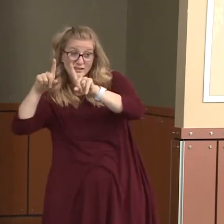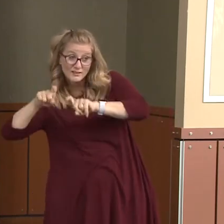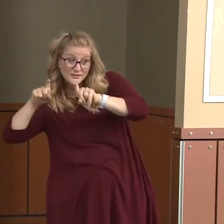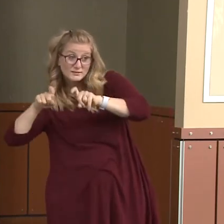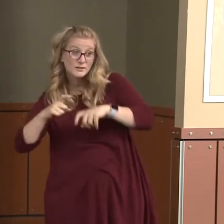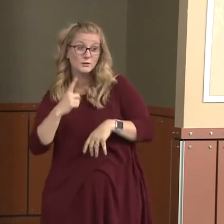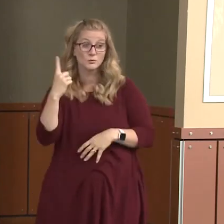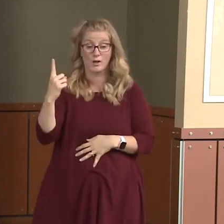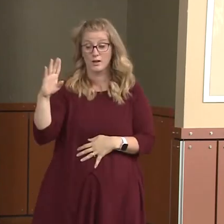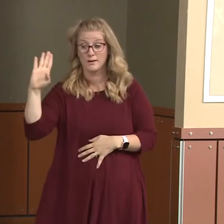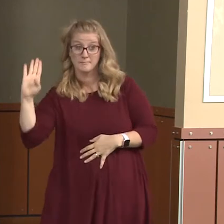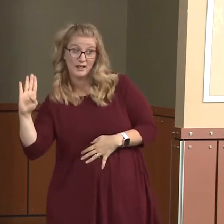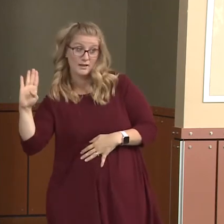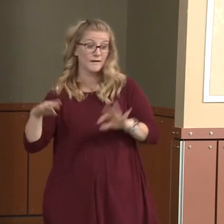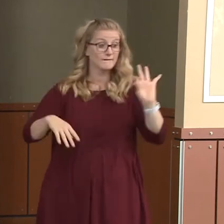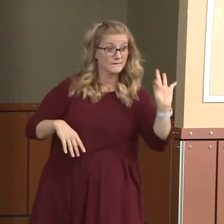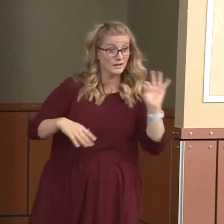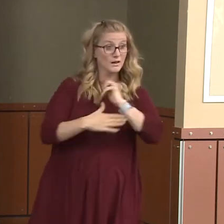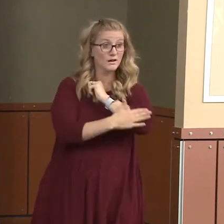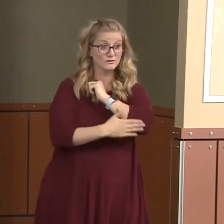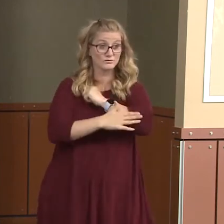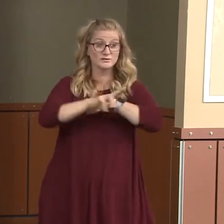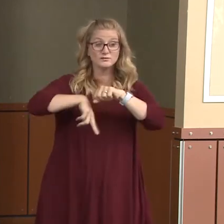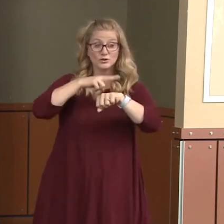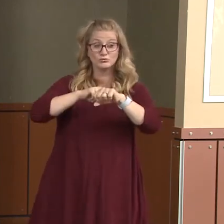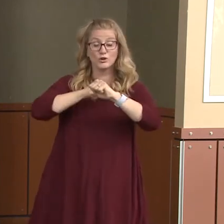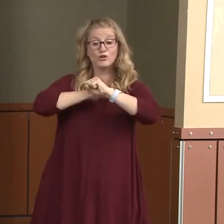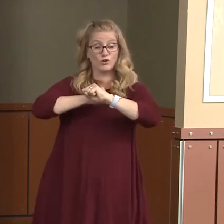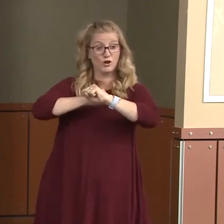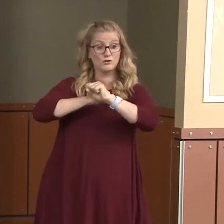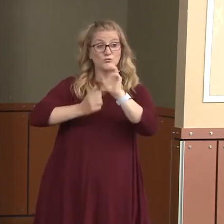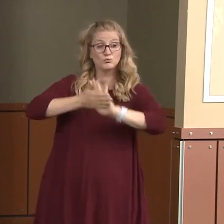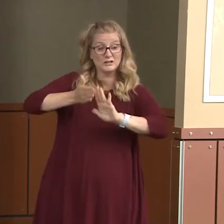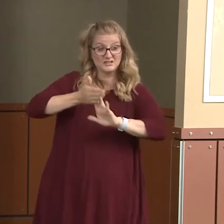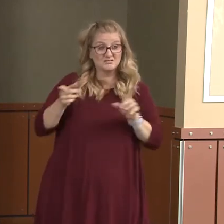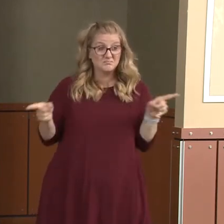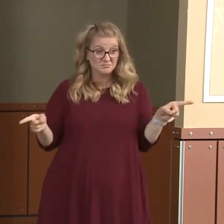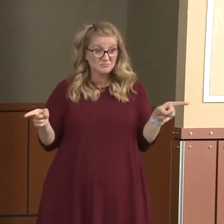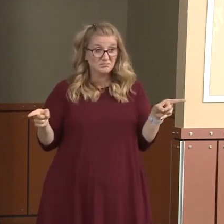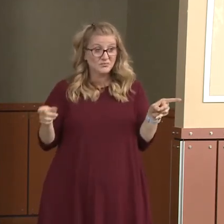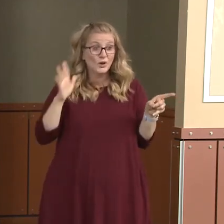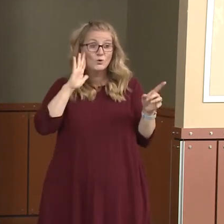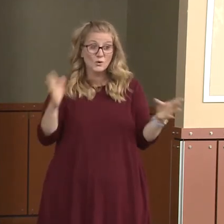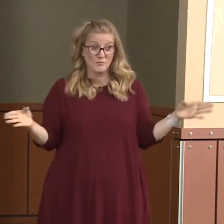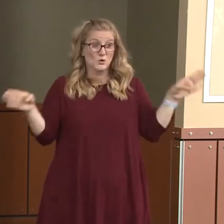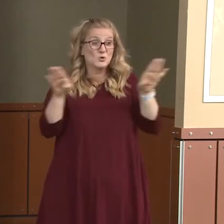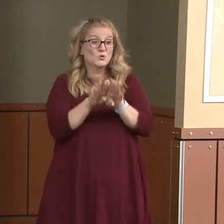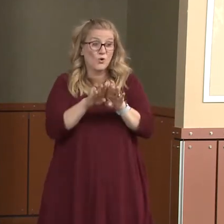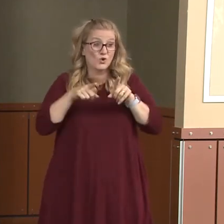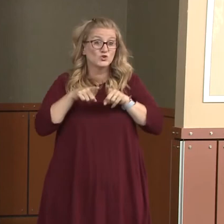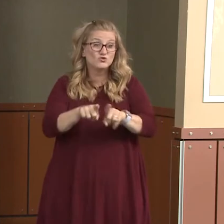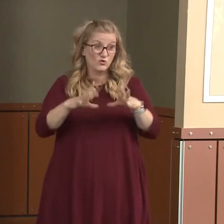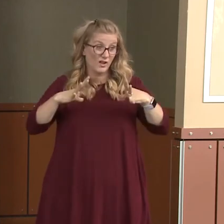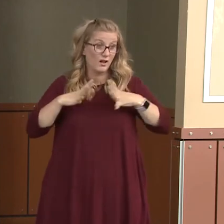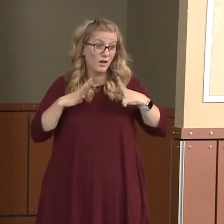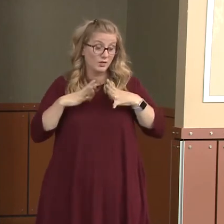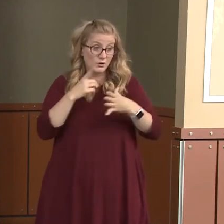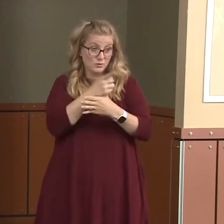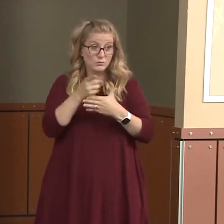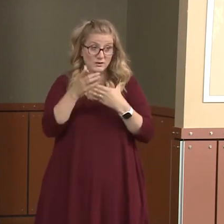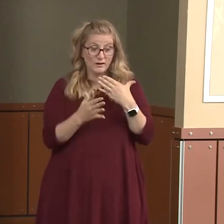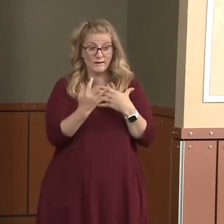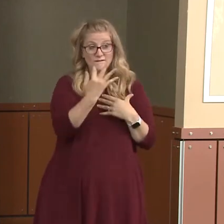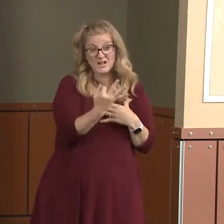that are being run by the National Guard. Those sites will be closed over the holiday weekend on Friday and Saturday.